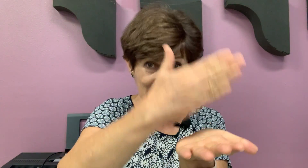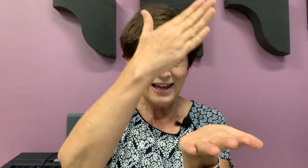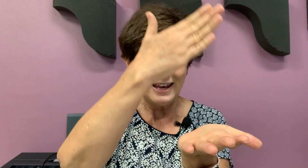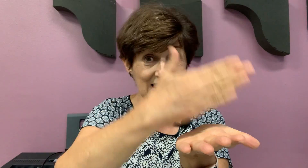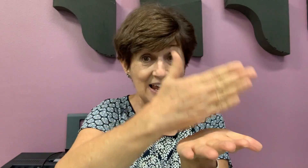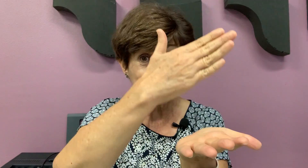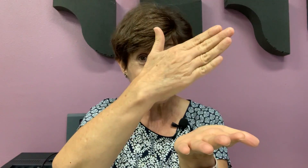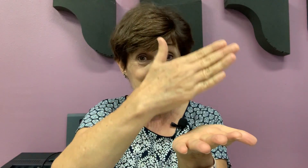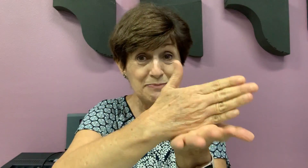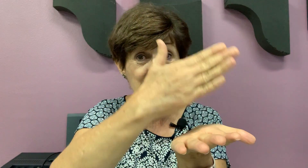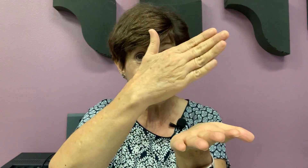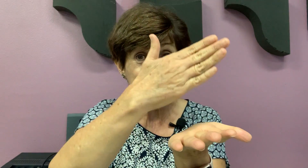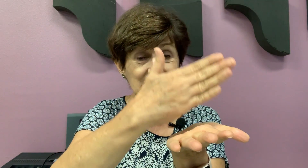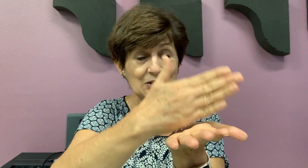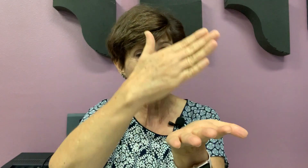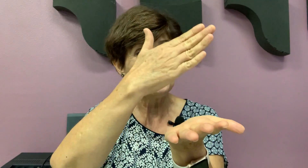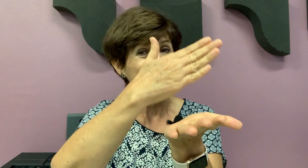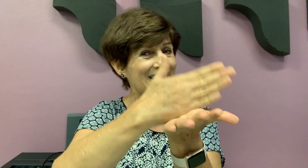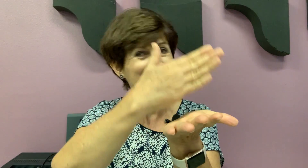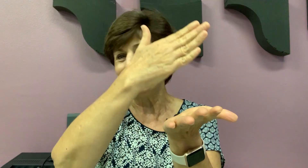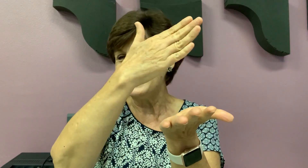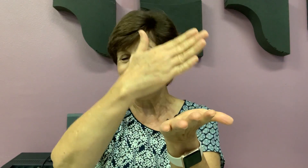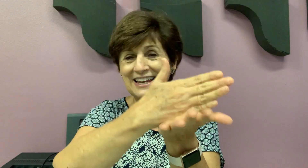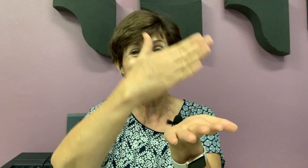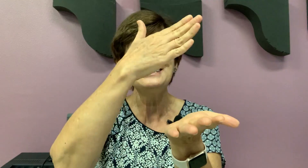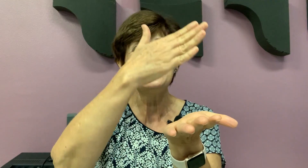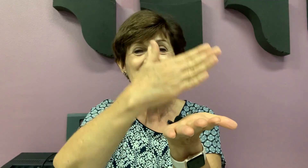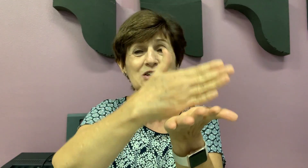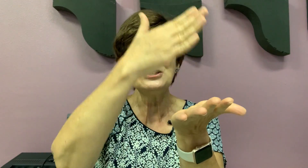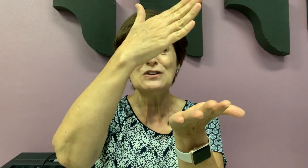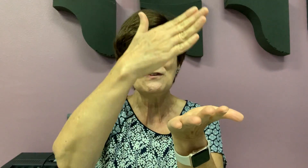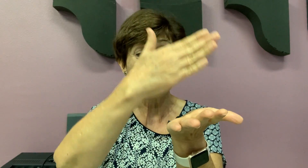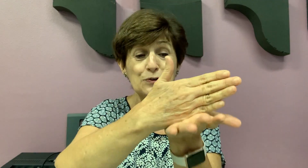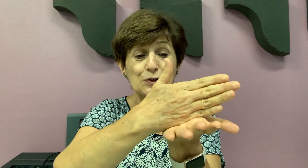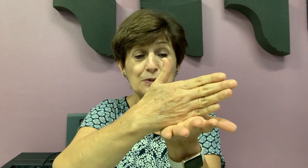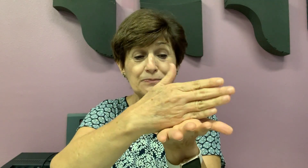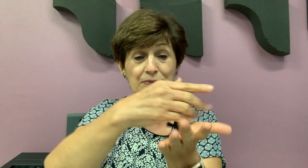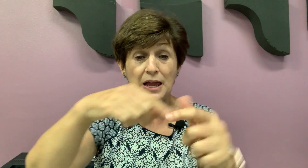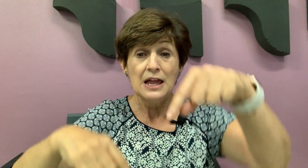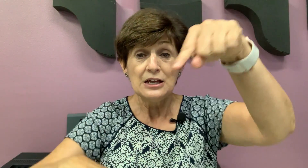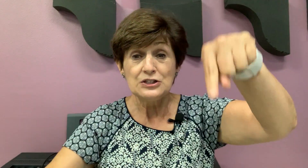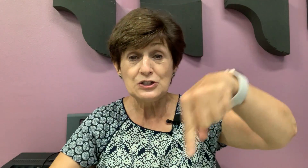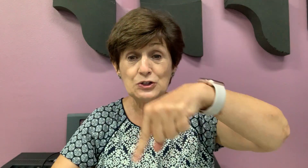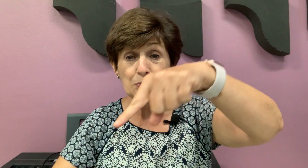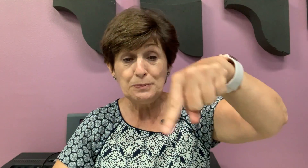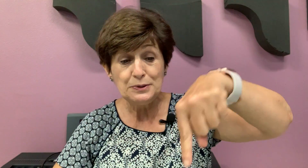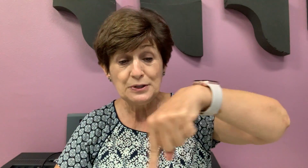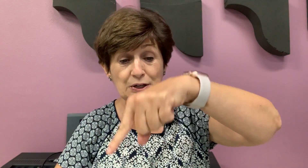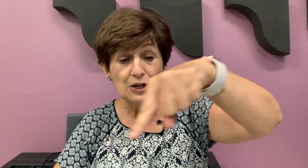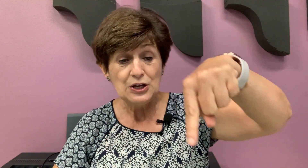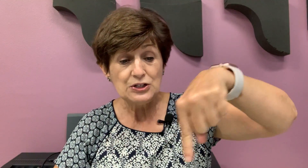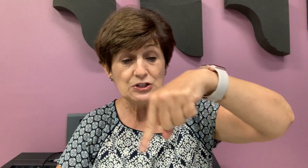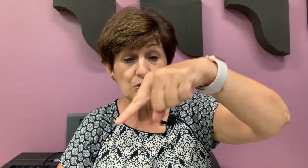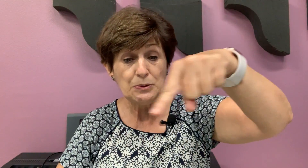Let's make soup. It's delicious food. Soup, soup,